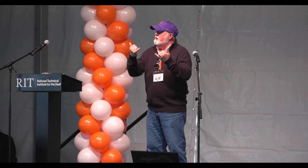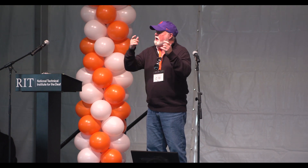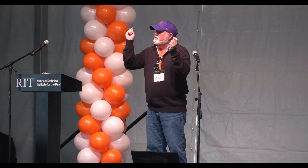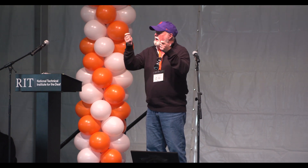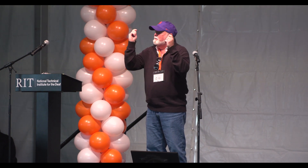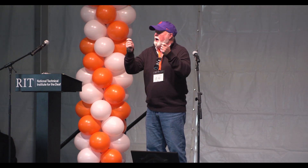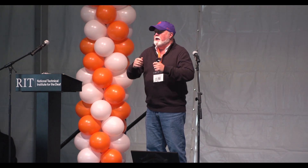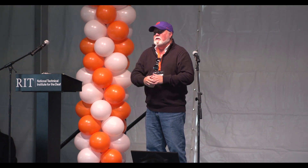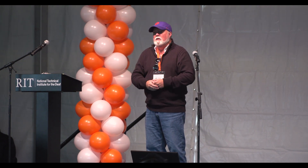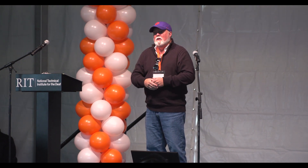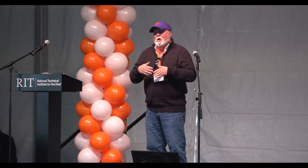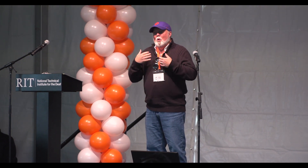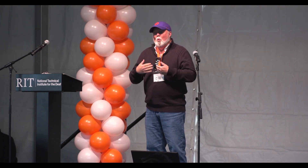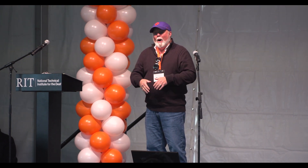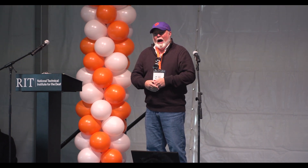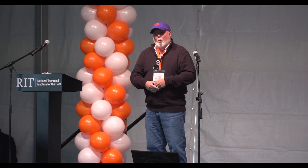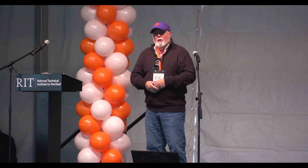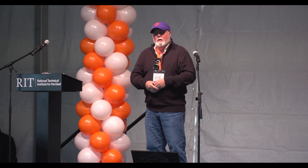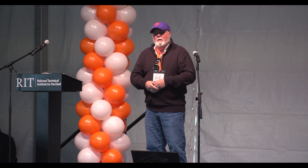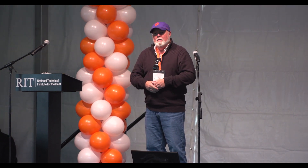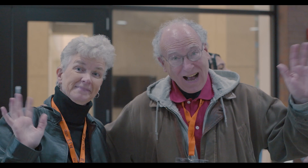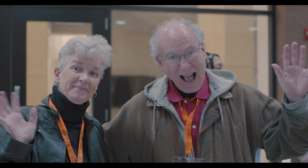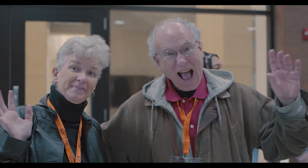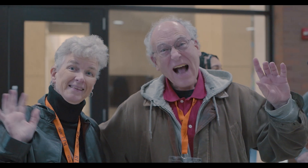is here now celebrating. Wow.